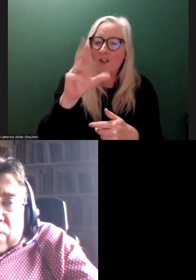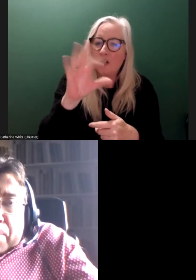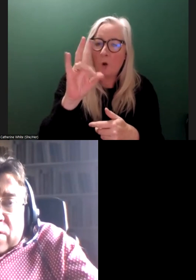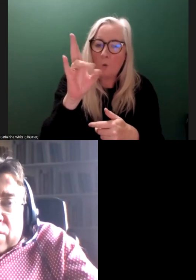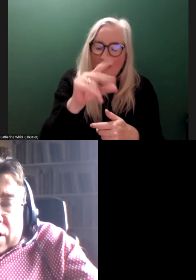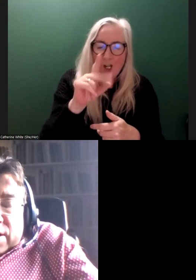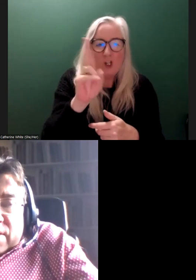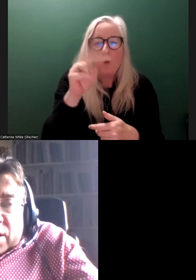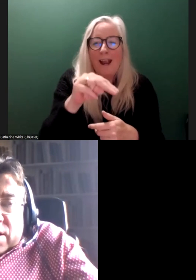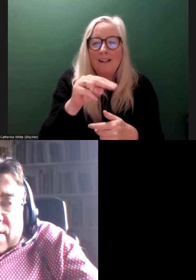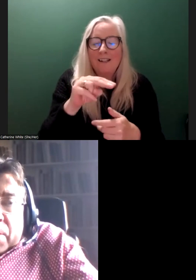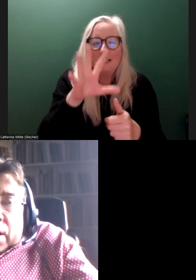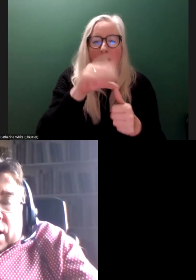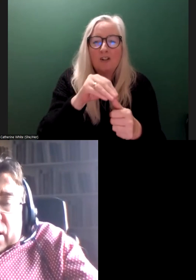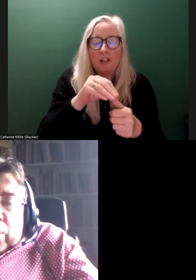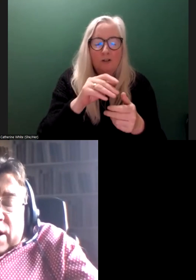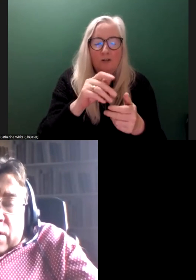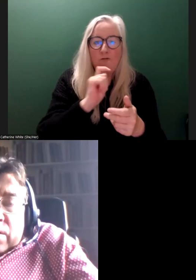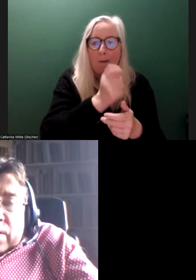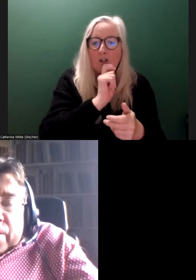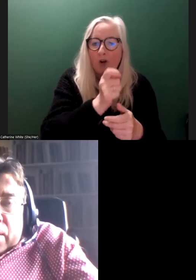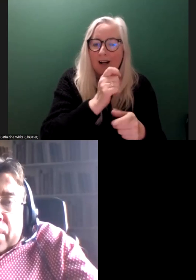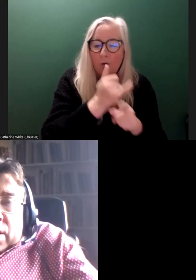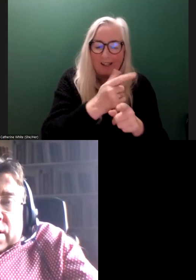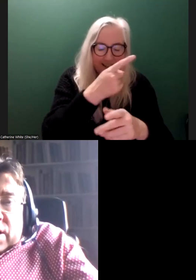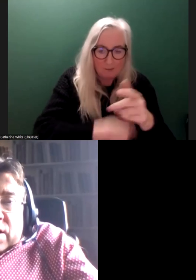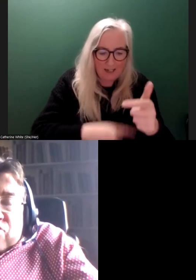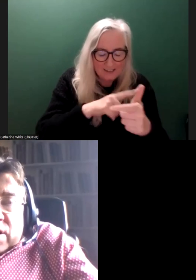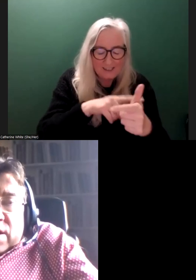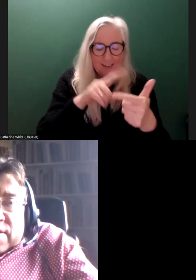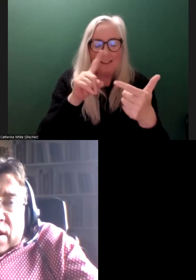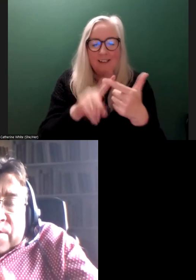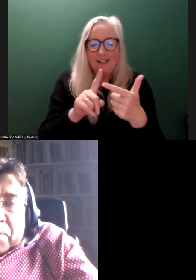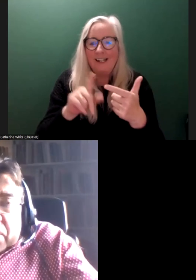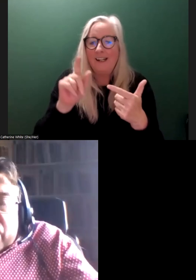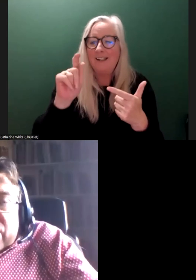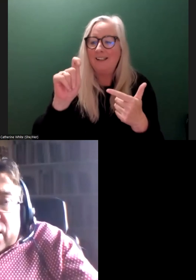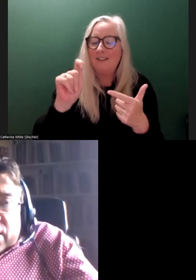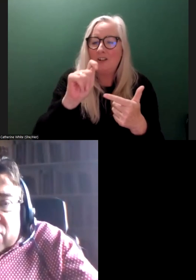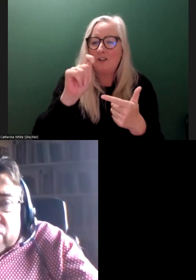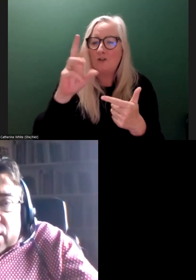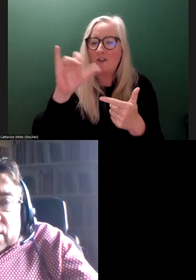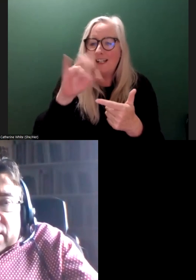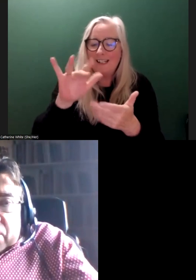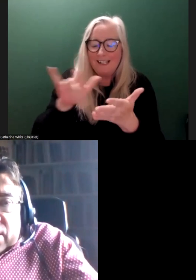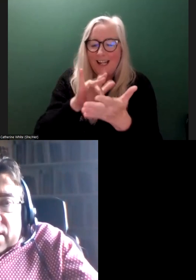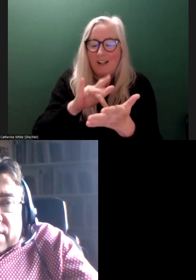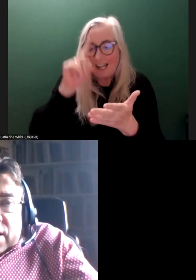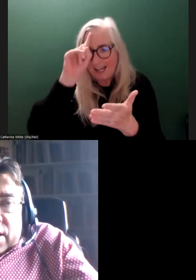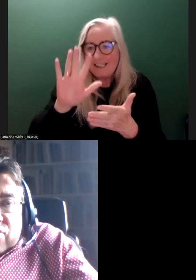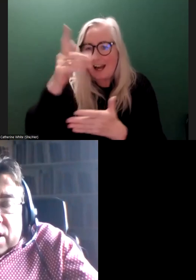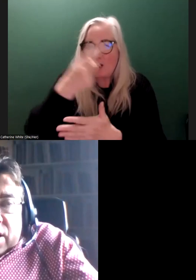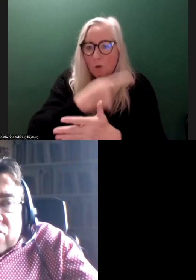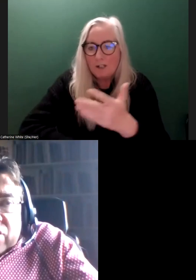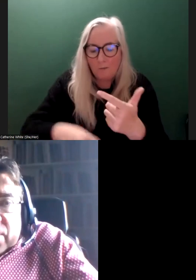Special Rapporteur on Disabilities. We heard from the Trinity Centre for People with Intellectual Disabilities